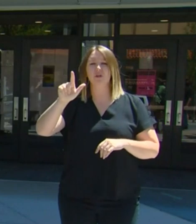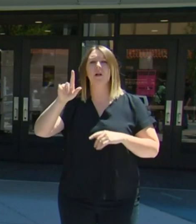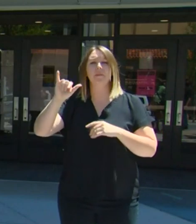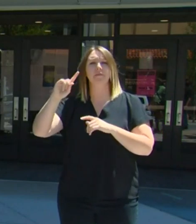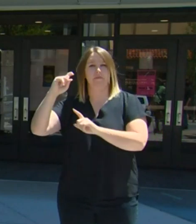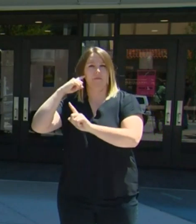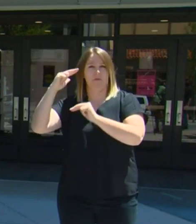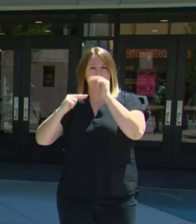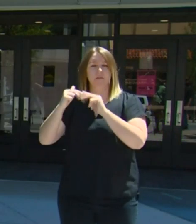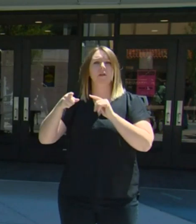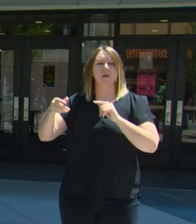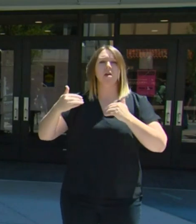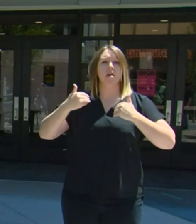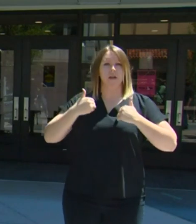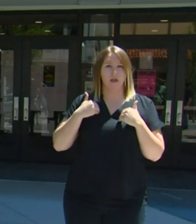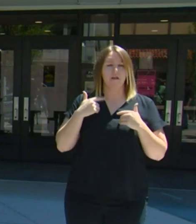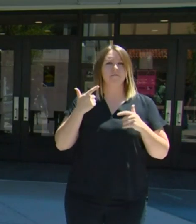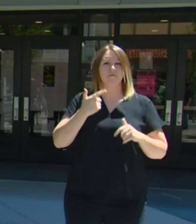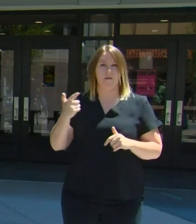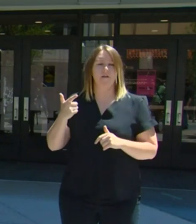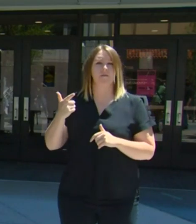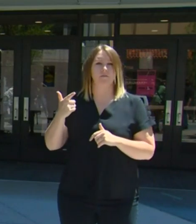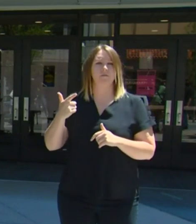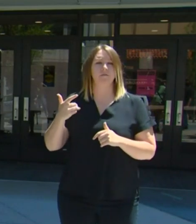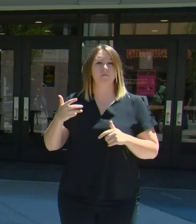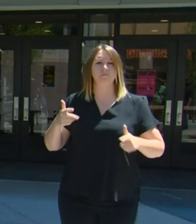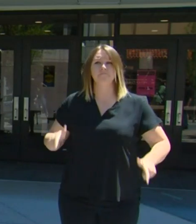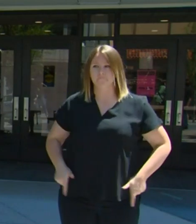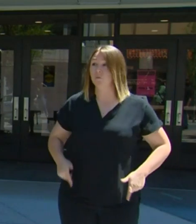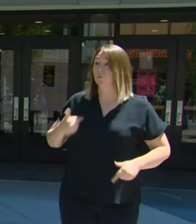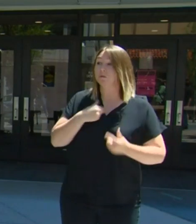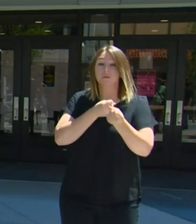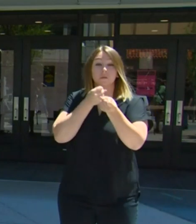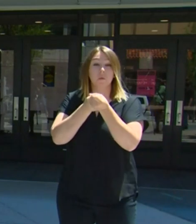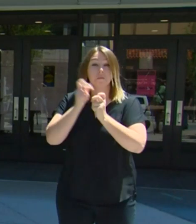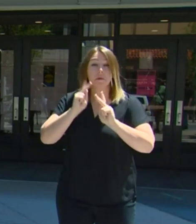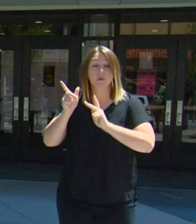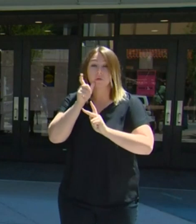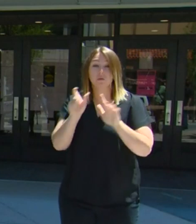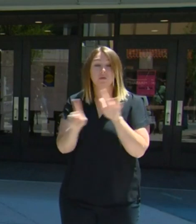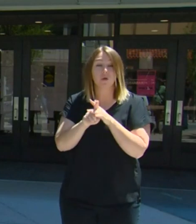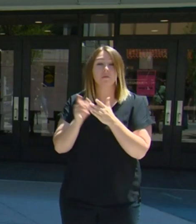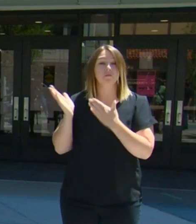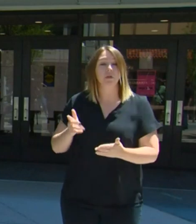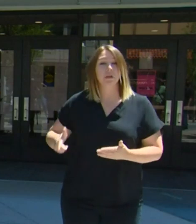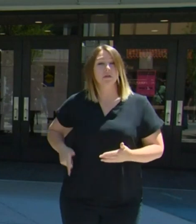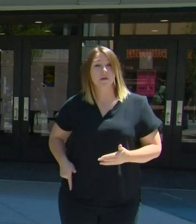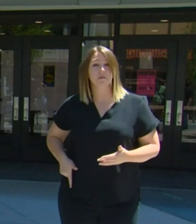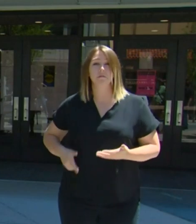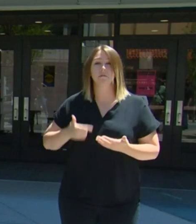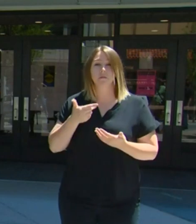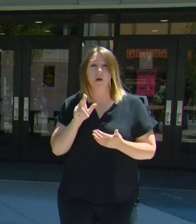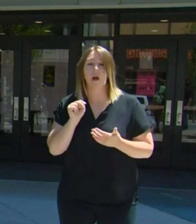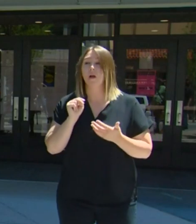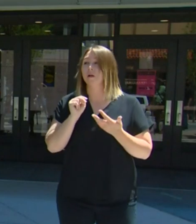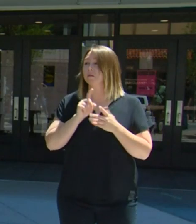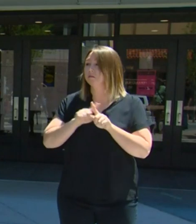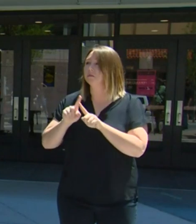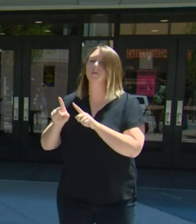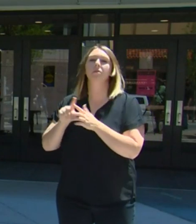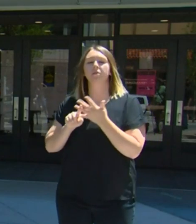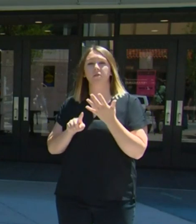and are we in support of all of these folks bringing their guns to the protest? That's a that's a great question.